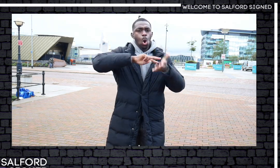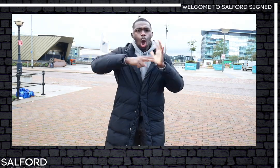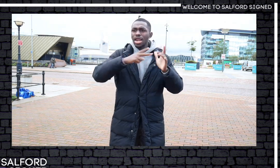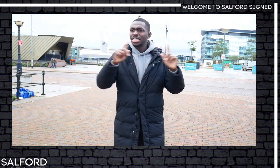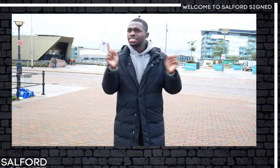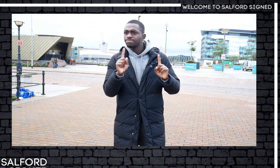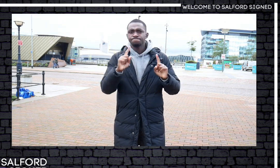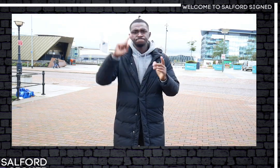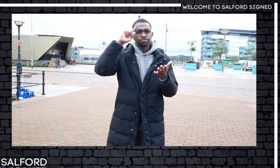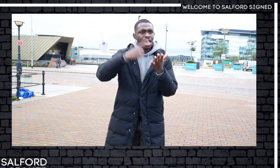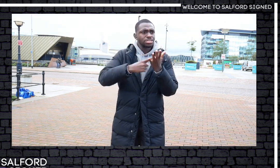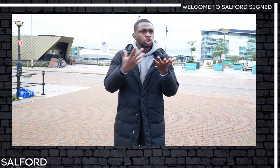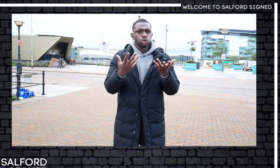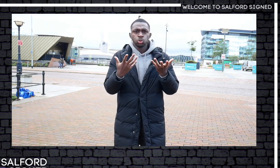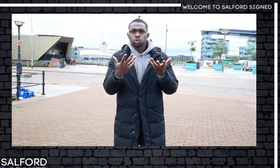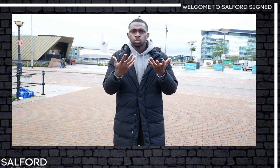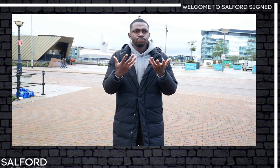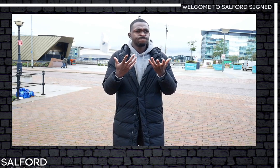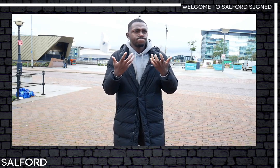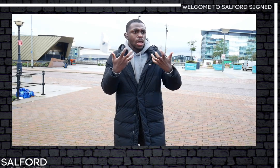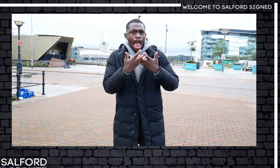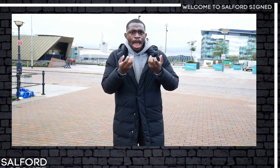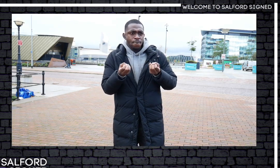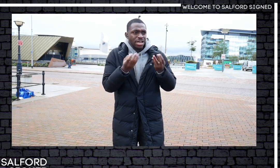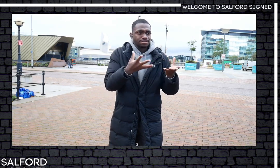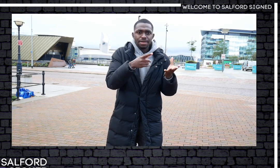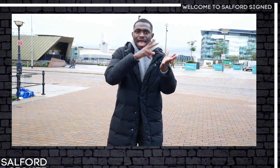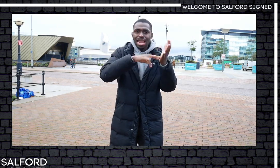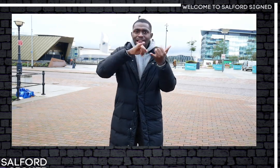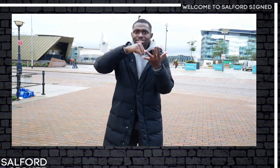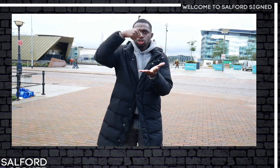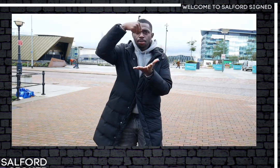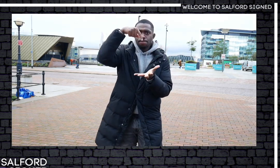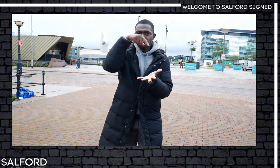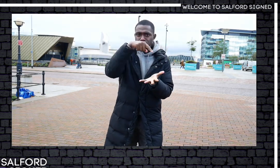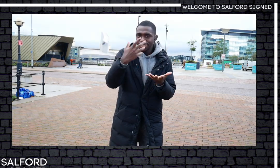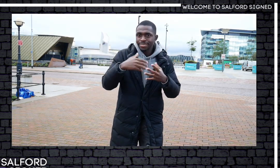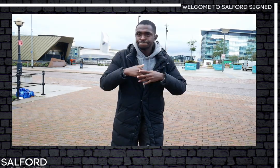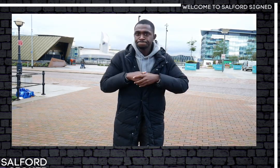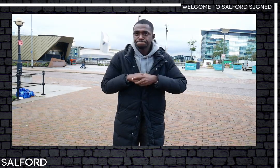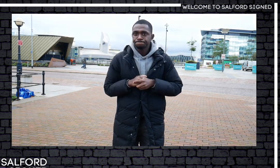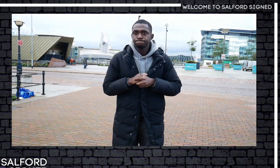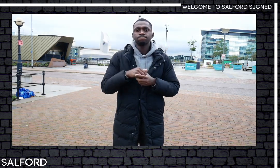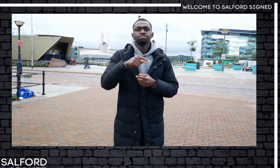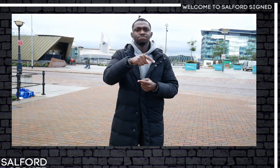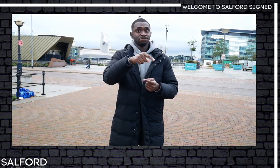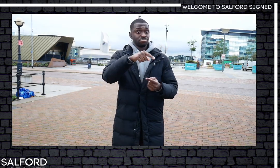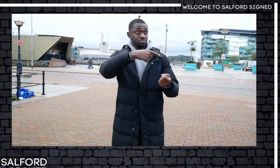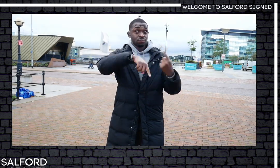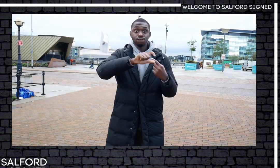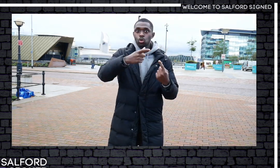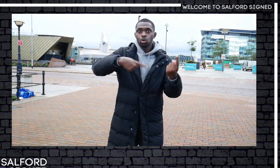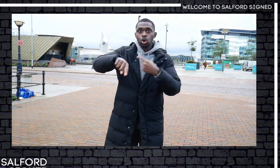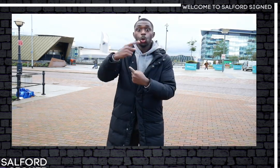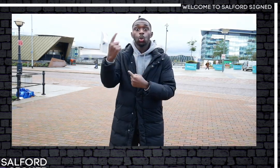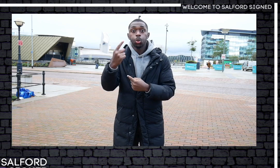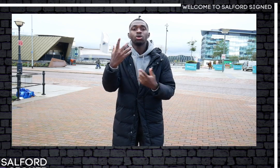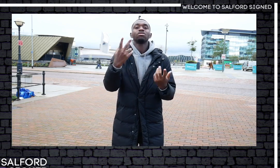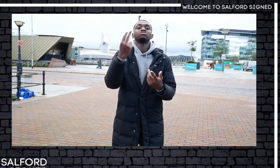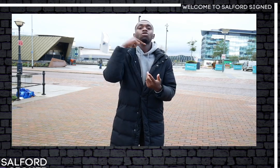that decides how to spend the NHS budget on the majority of health services for 270,000